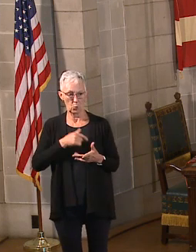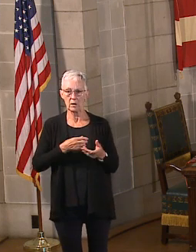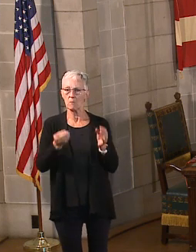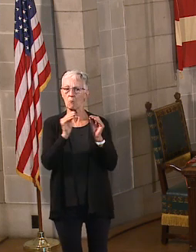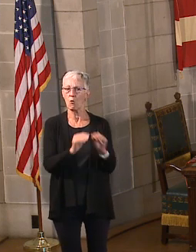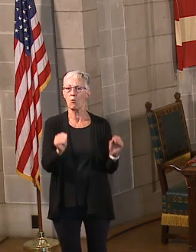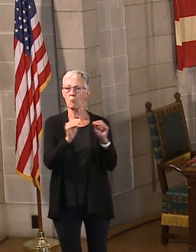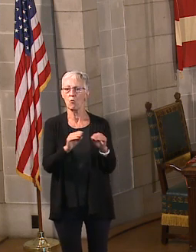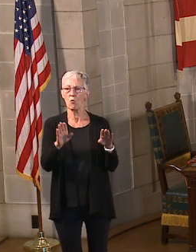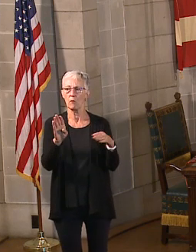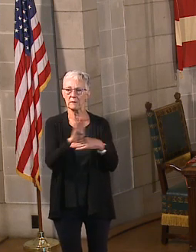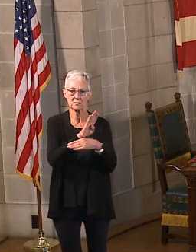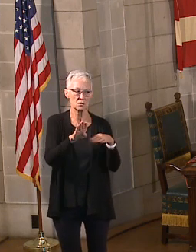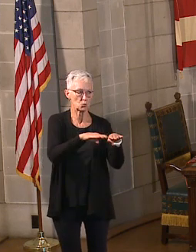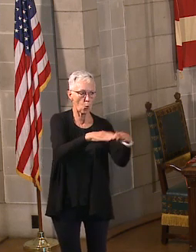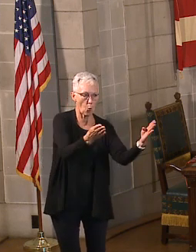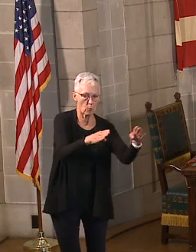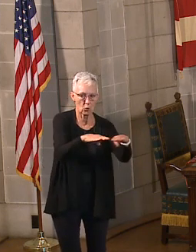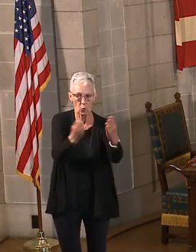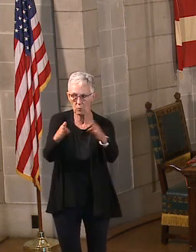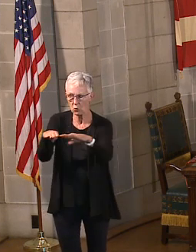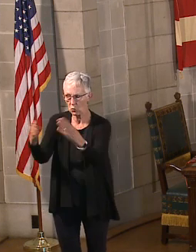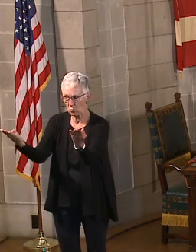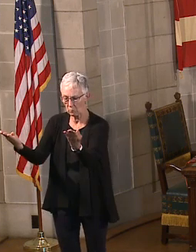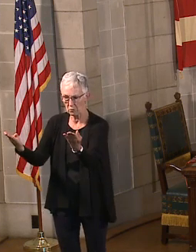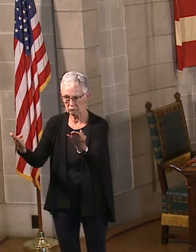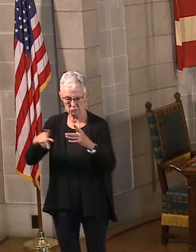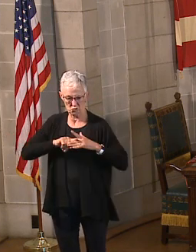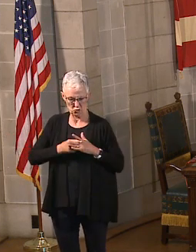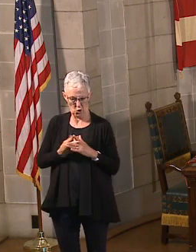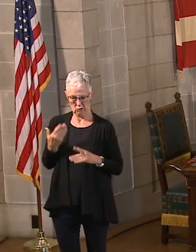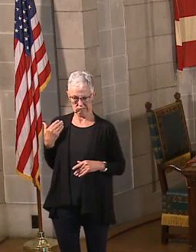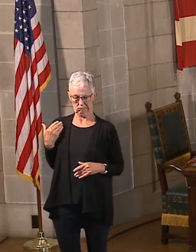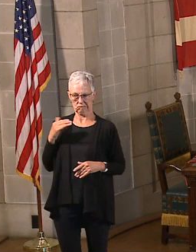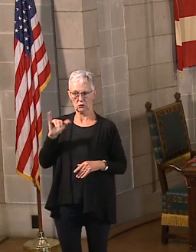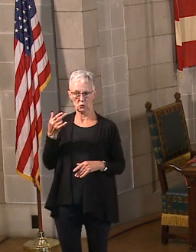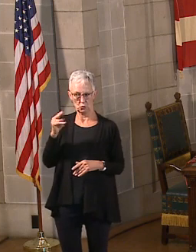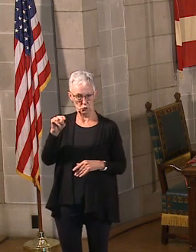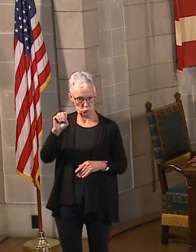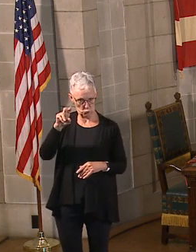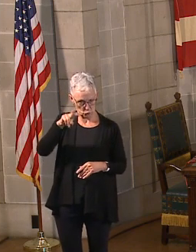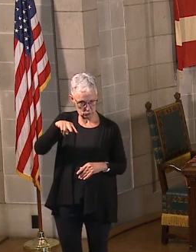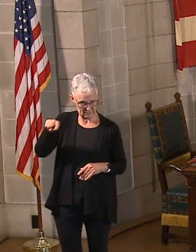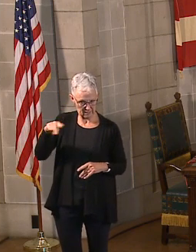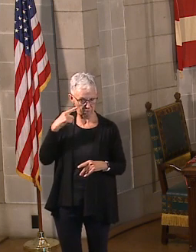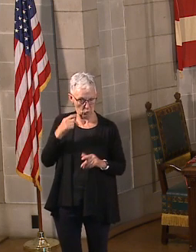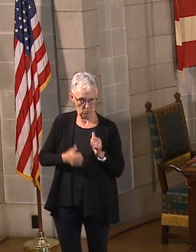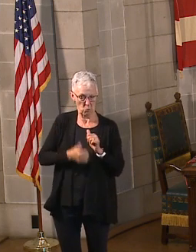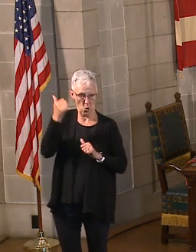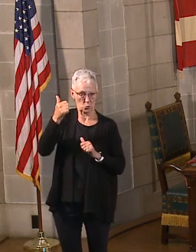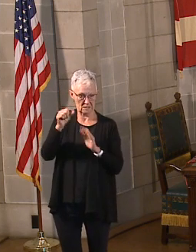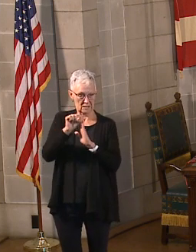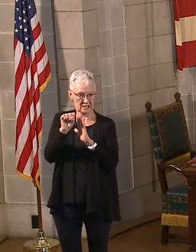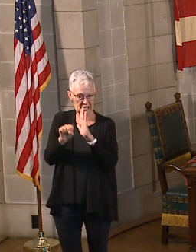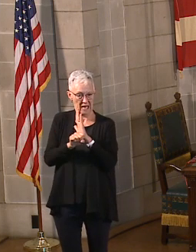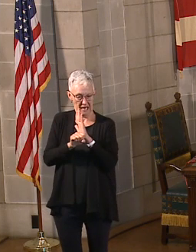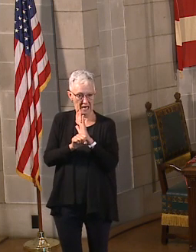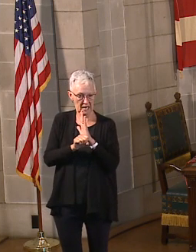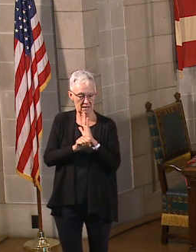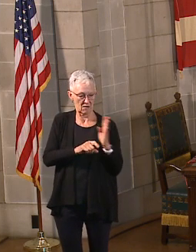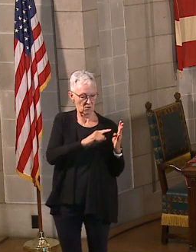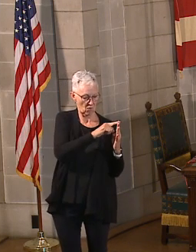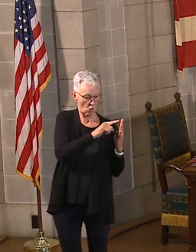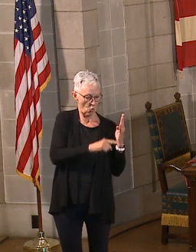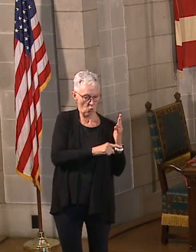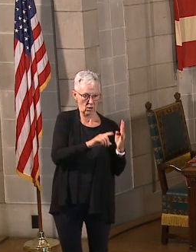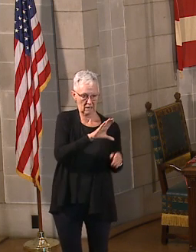moved into Phase 3 on June 22nd for most of the state. Four counties that were not a part of that moved into Phase